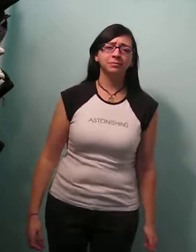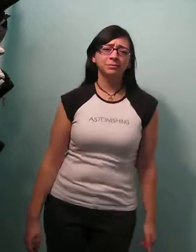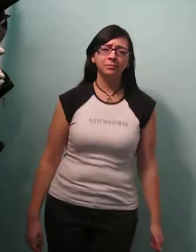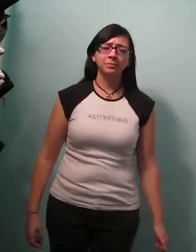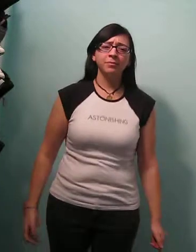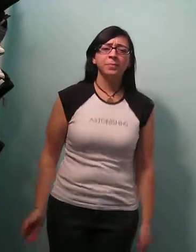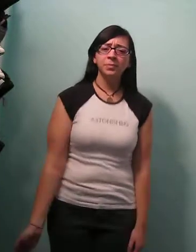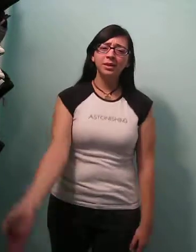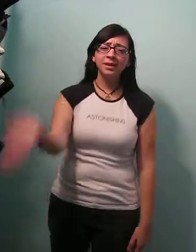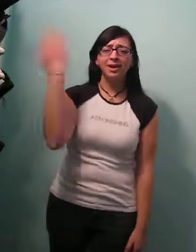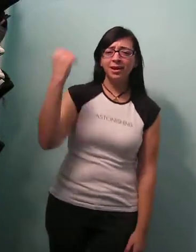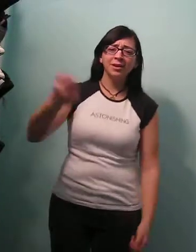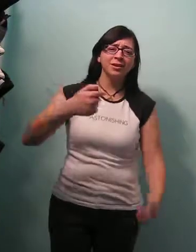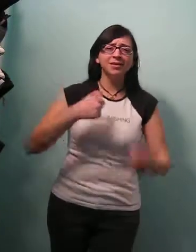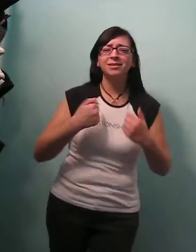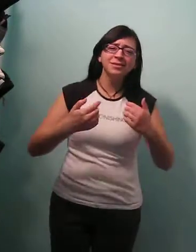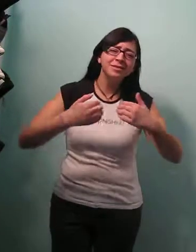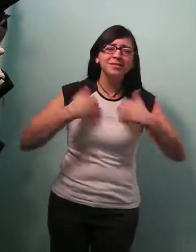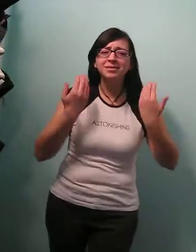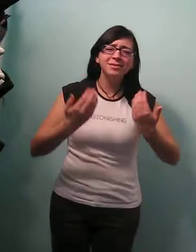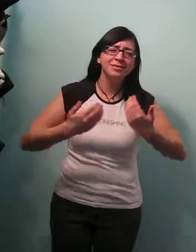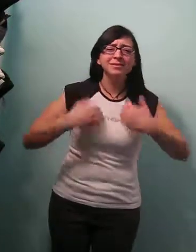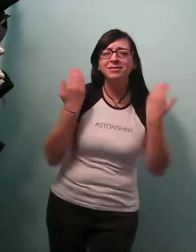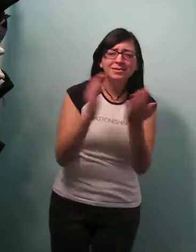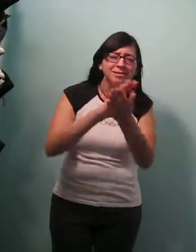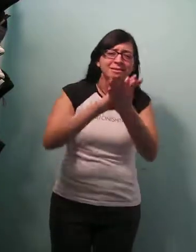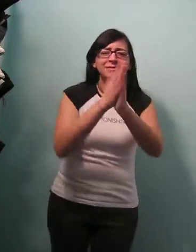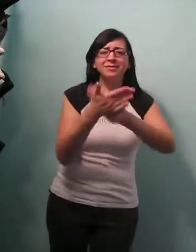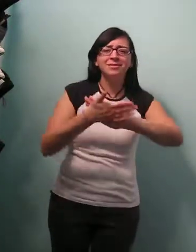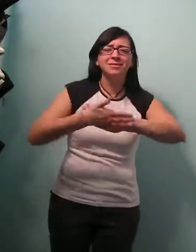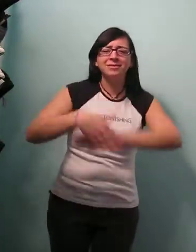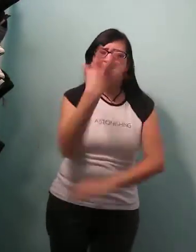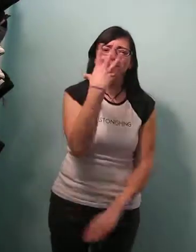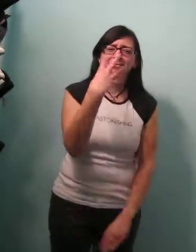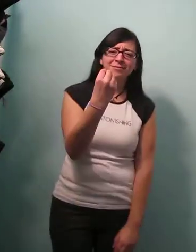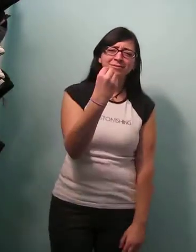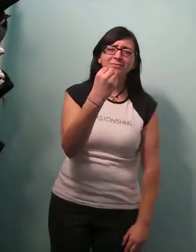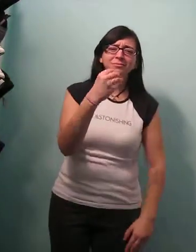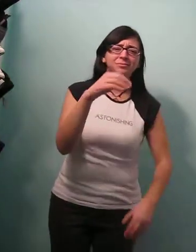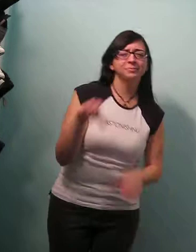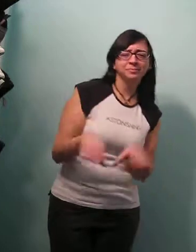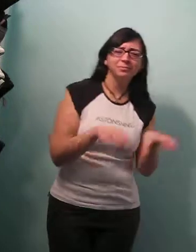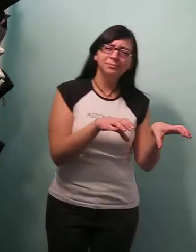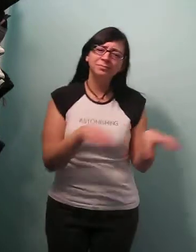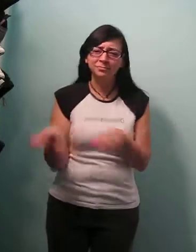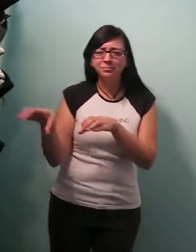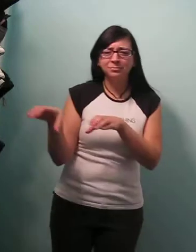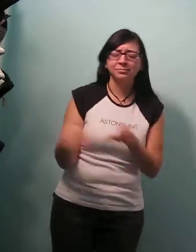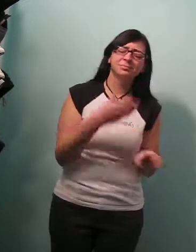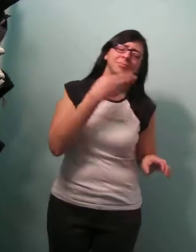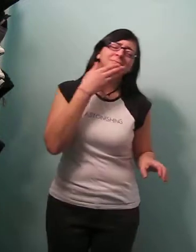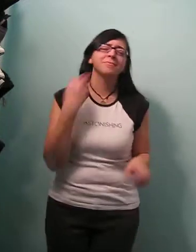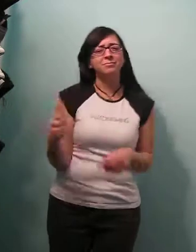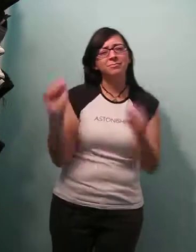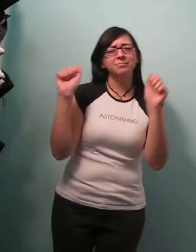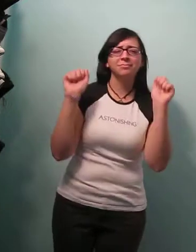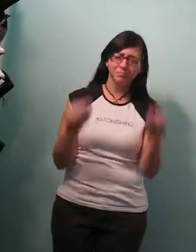I was a Teenage Werewolf by the